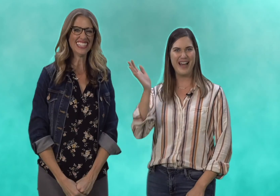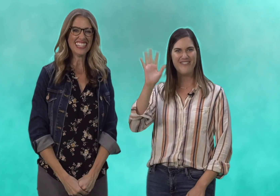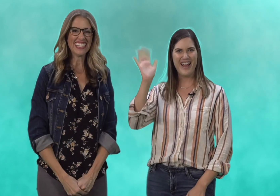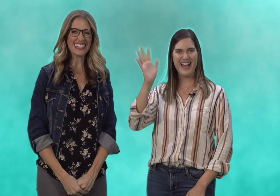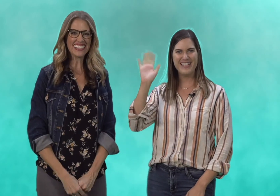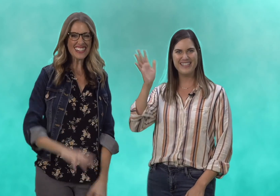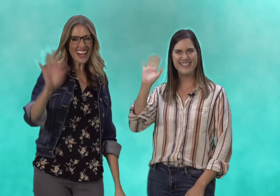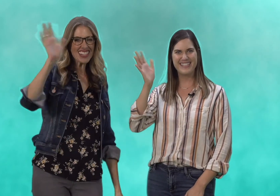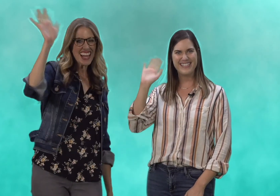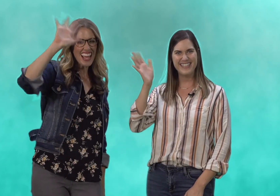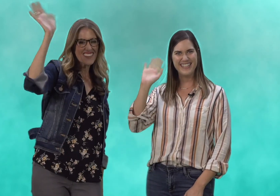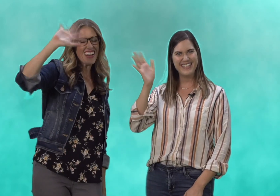friends shop today bye